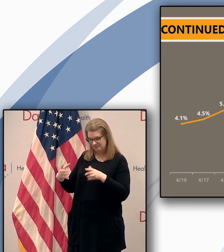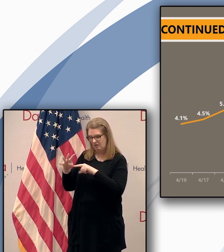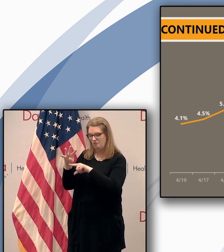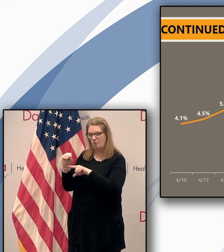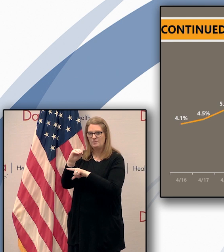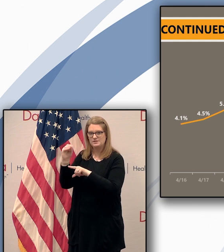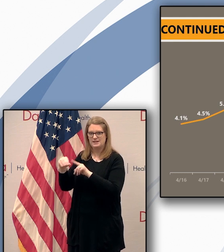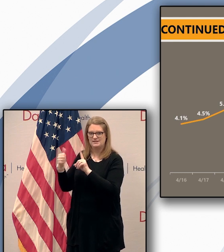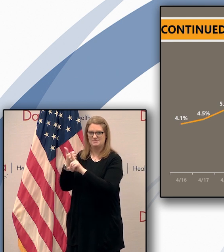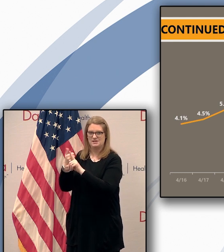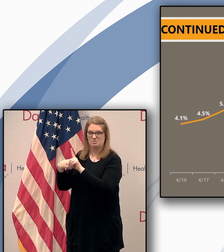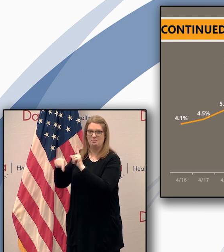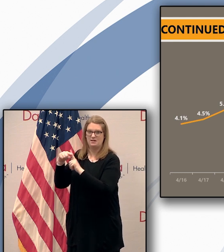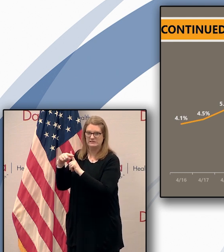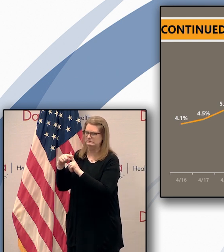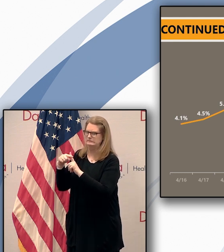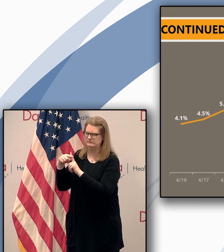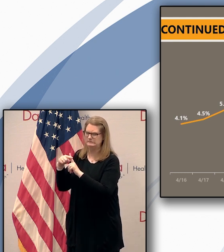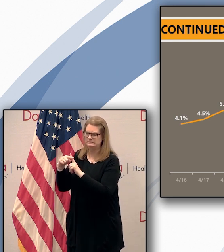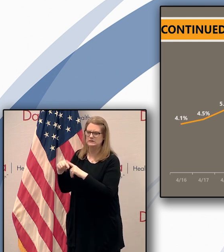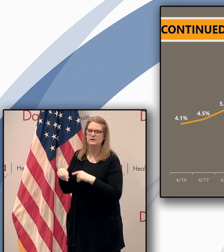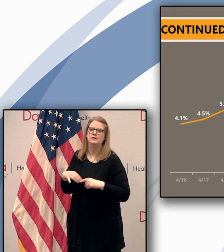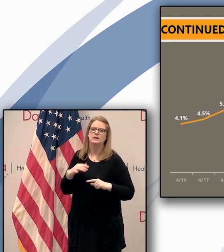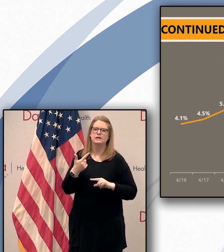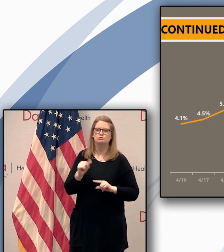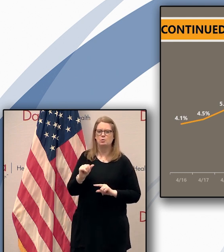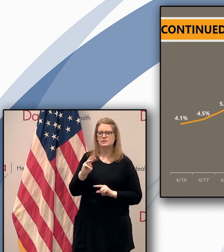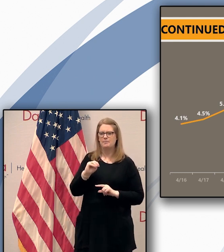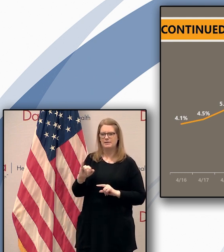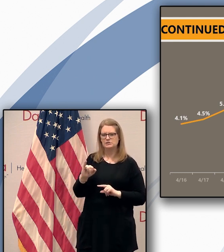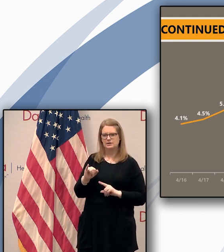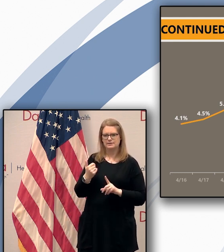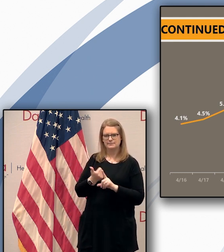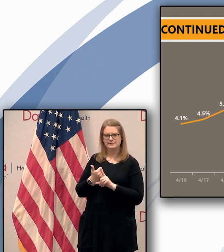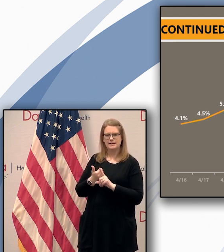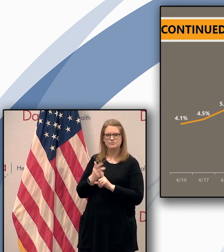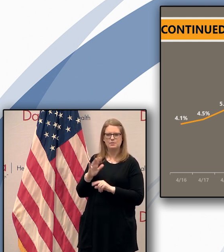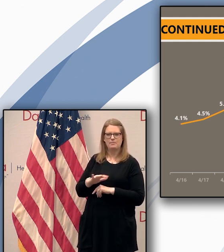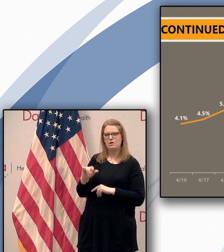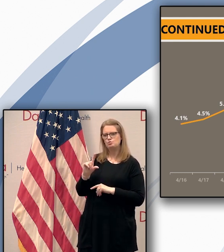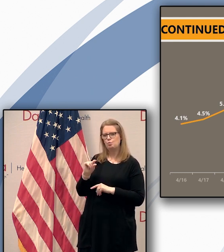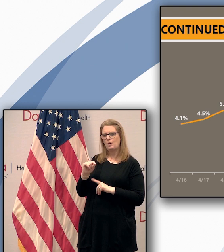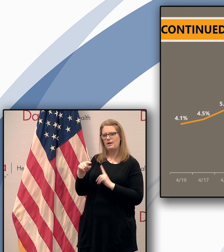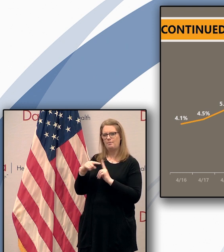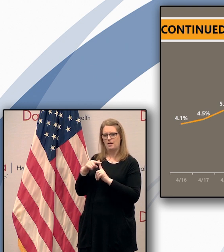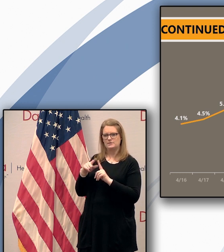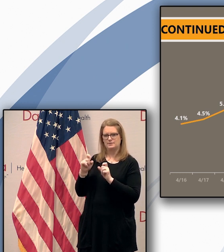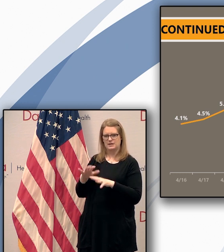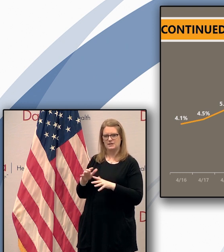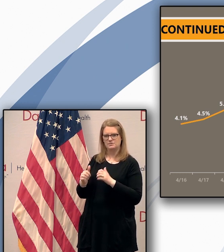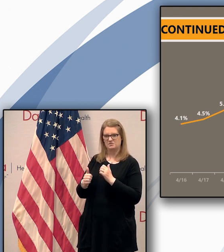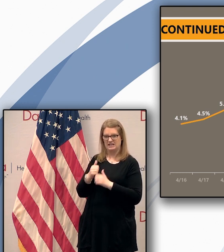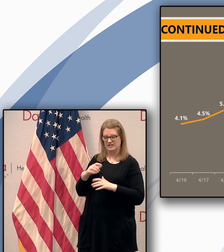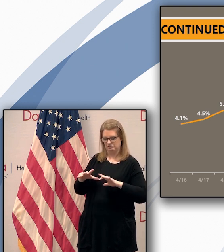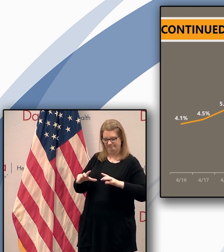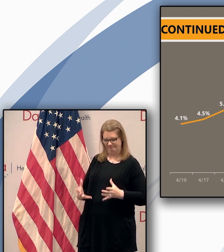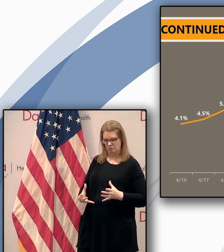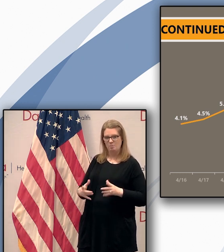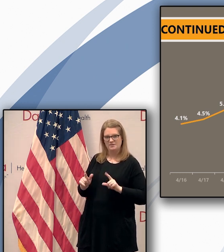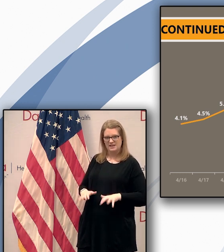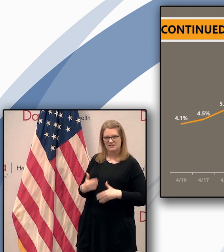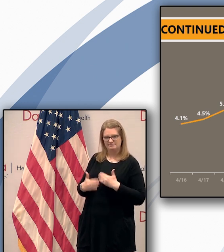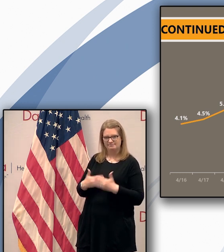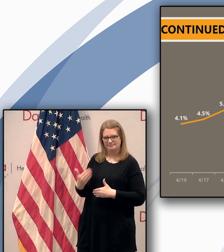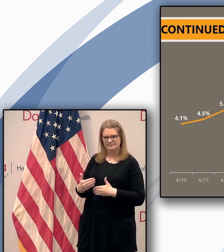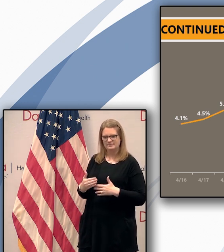other states Georgia and Michigan were in the 20 plus percent rate so again we're heading down in